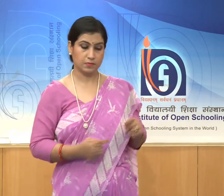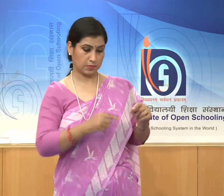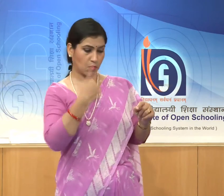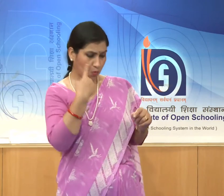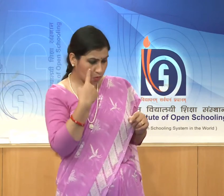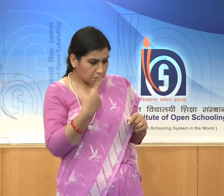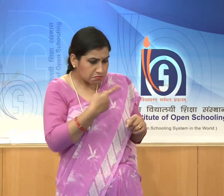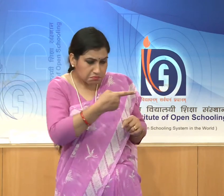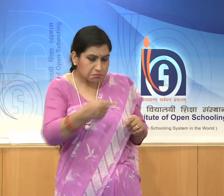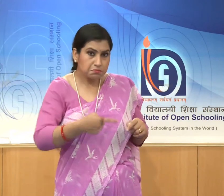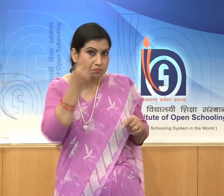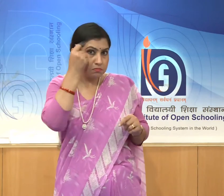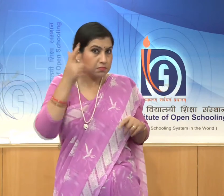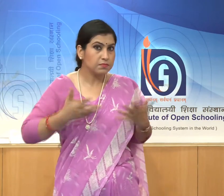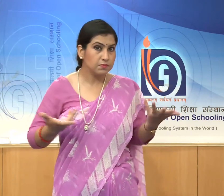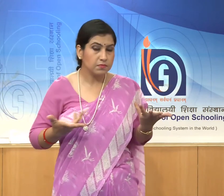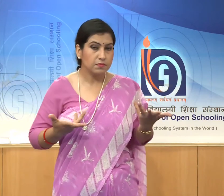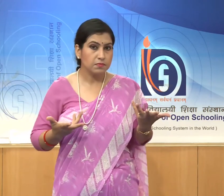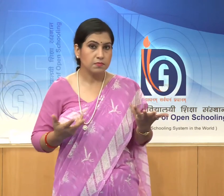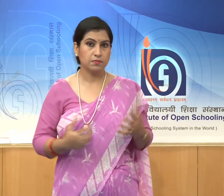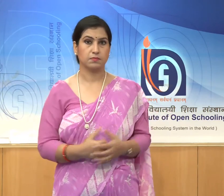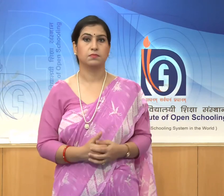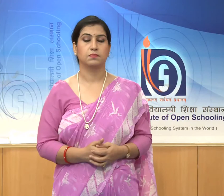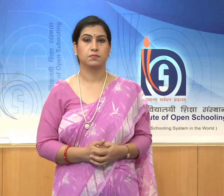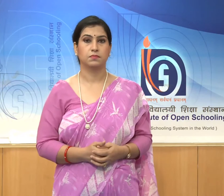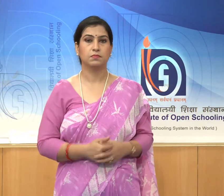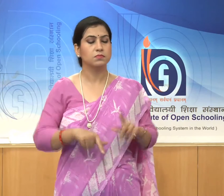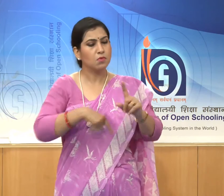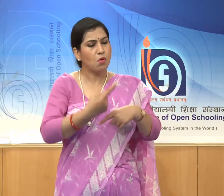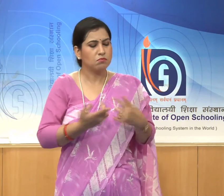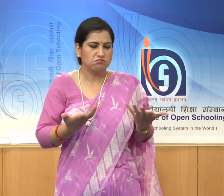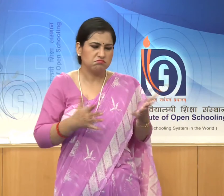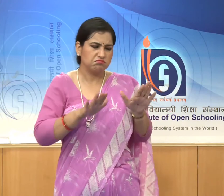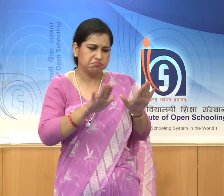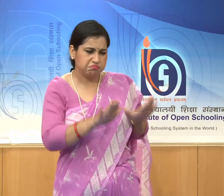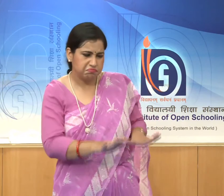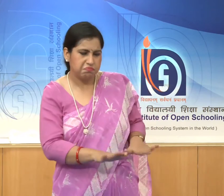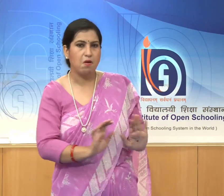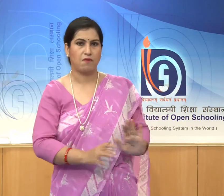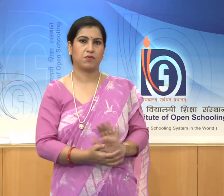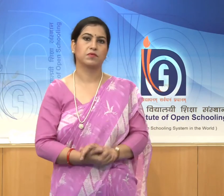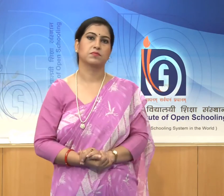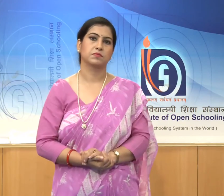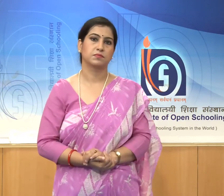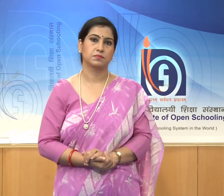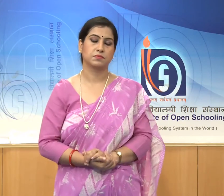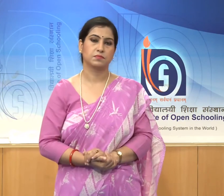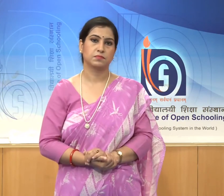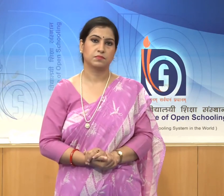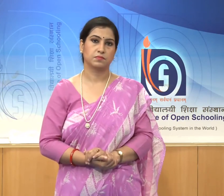almost comes down. The